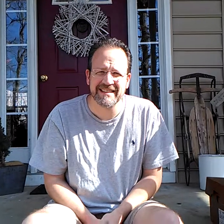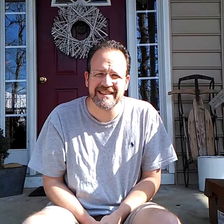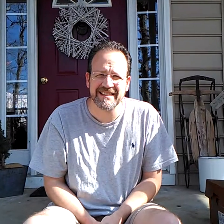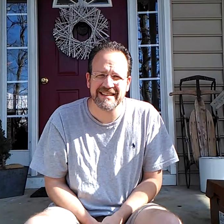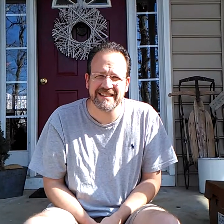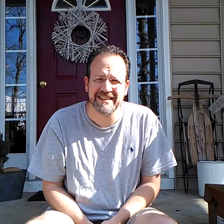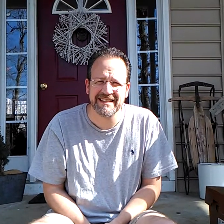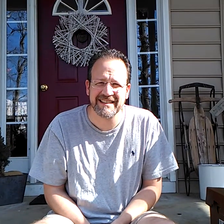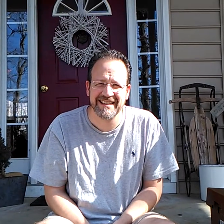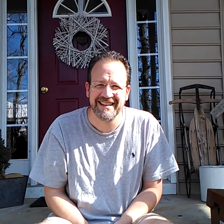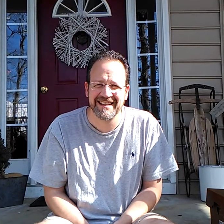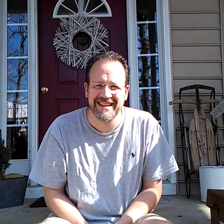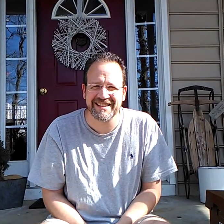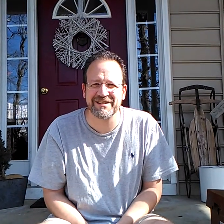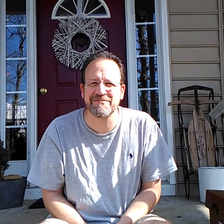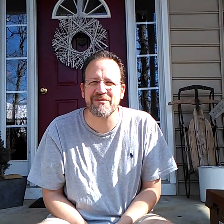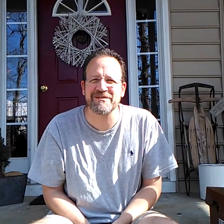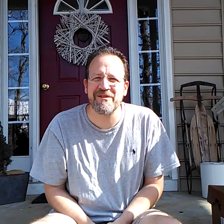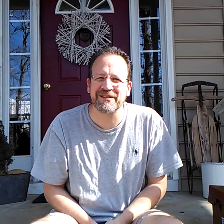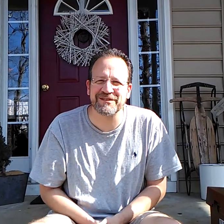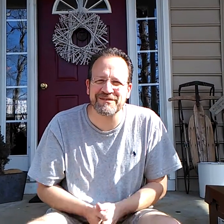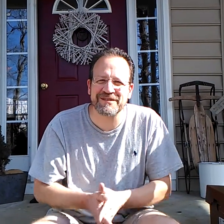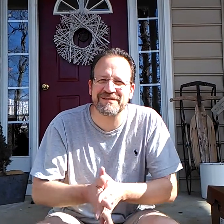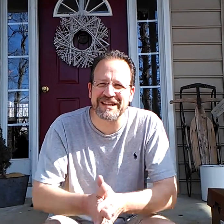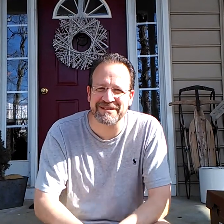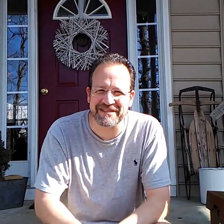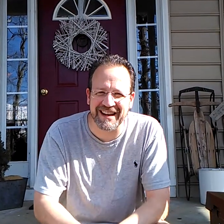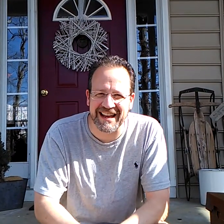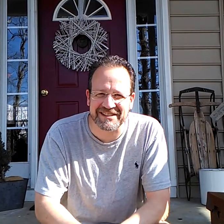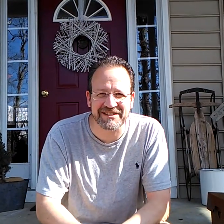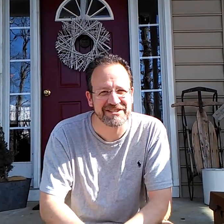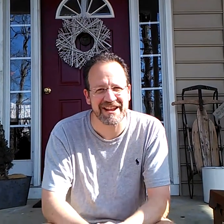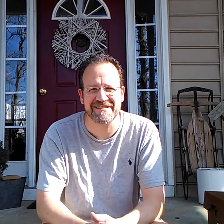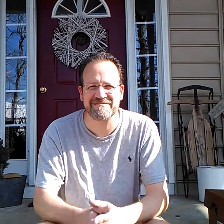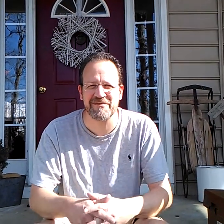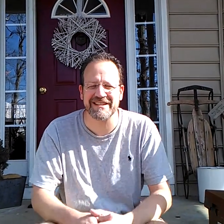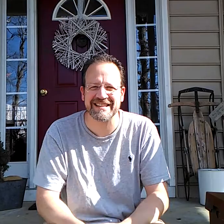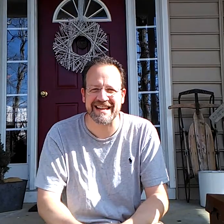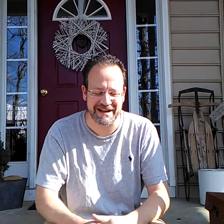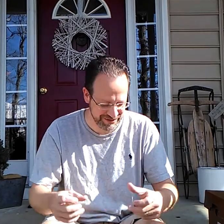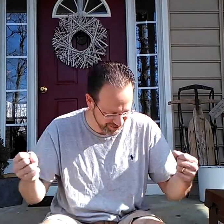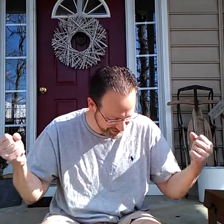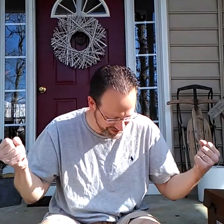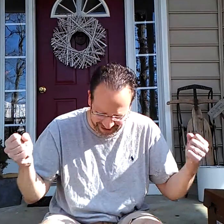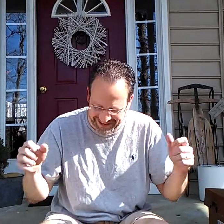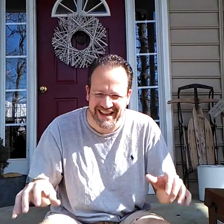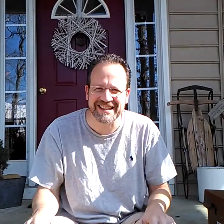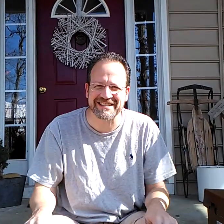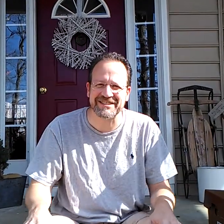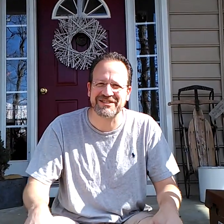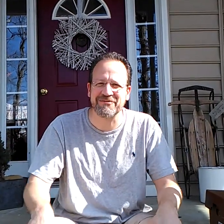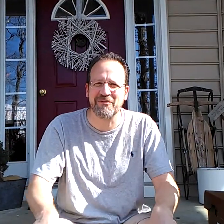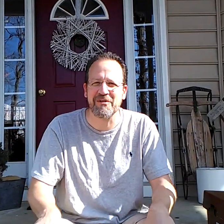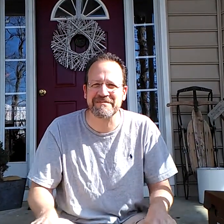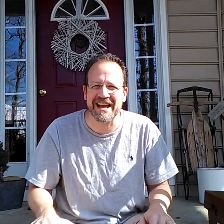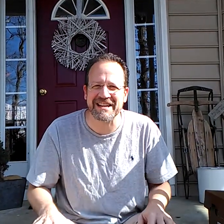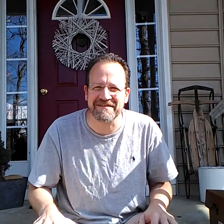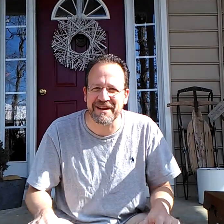Good morning, Walk Through the New Testament class. It's Saturday morning and I got my shorts on today because it's such a warm day in